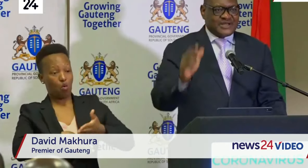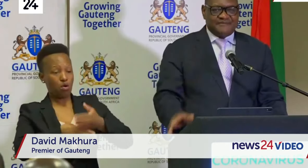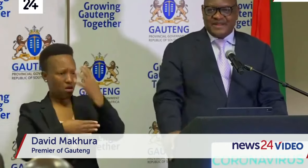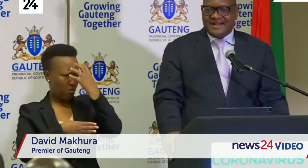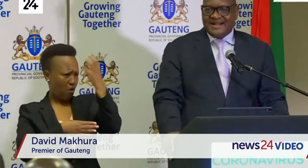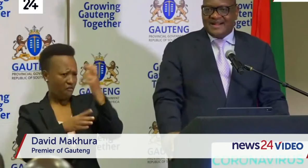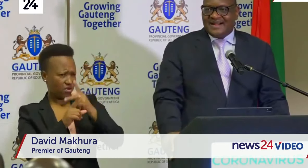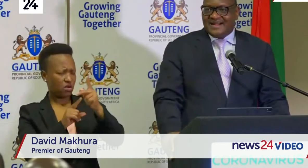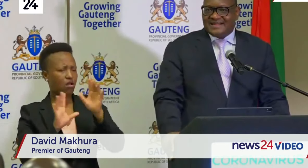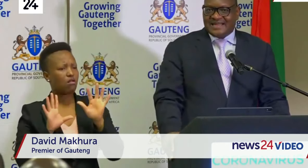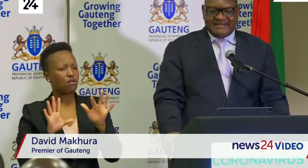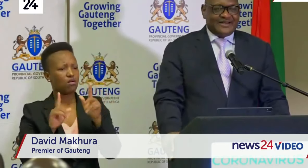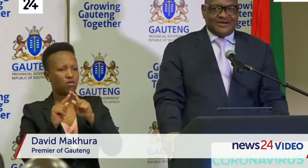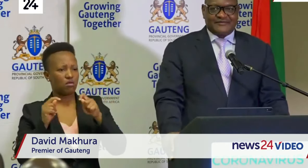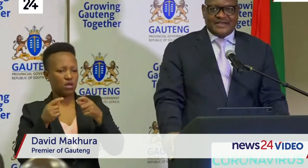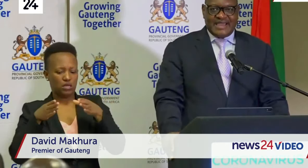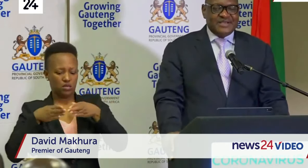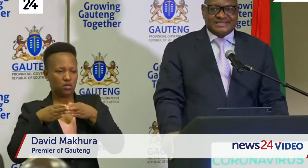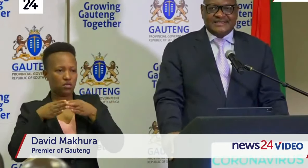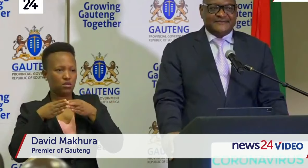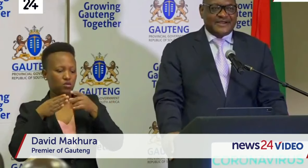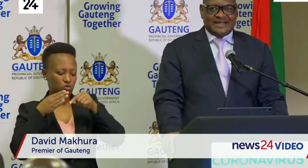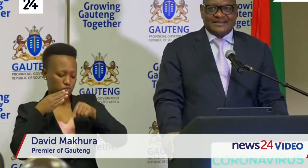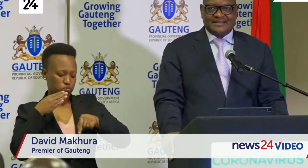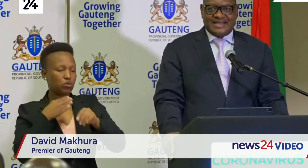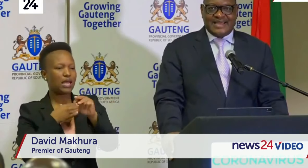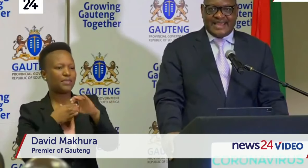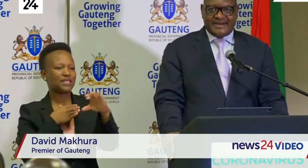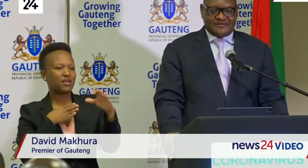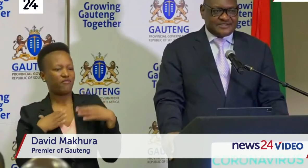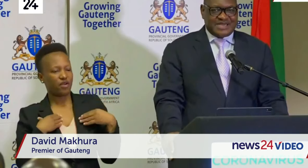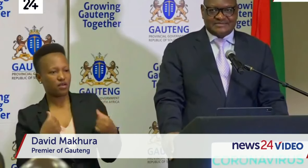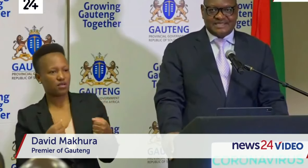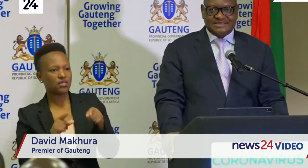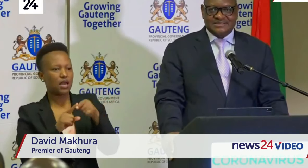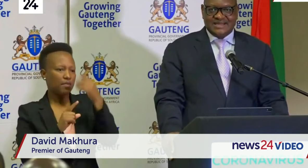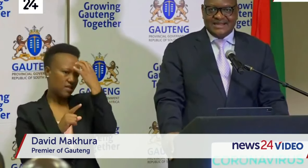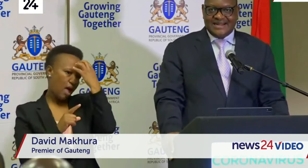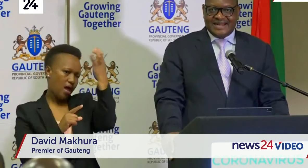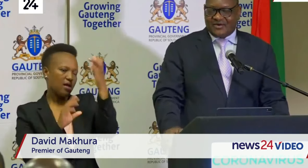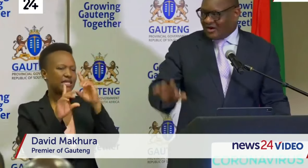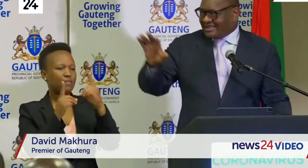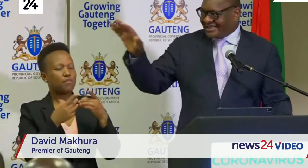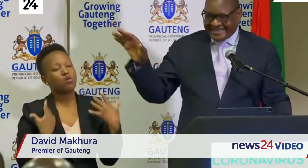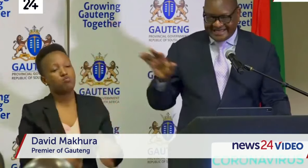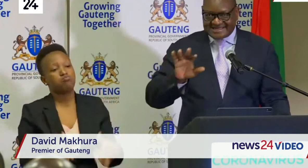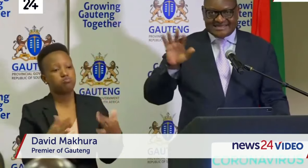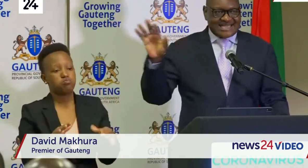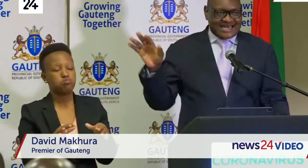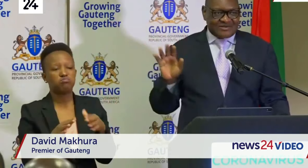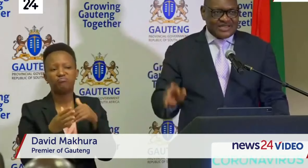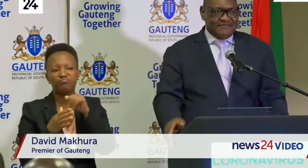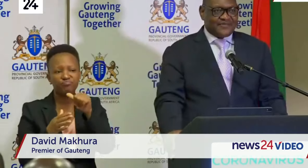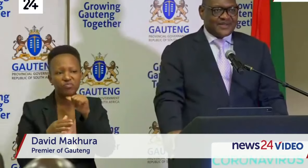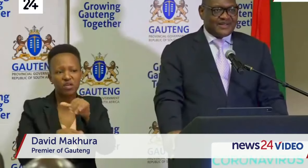up to the level of the MEC for Health and the head of department. and all the clinicians